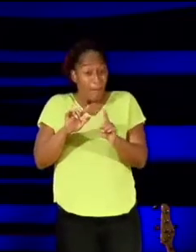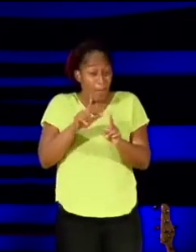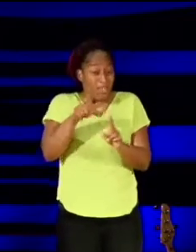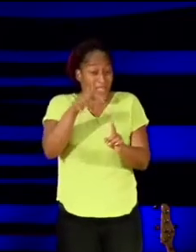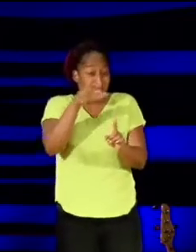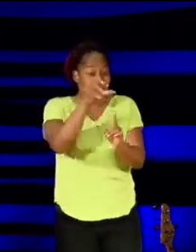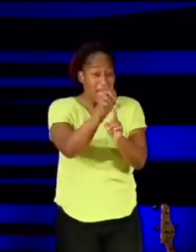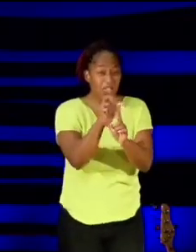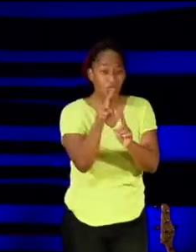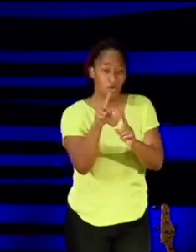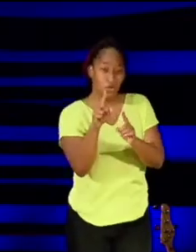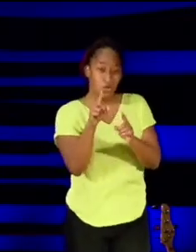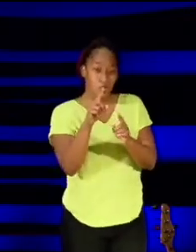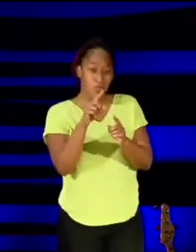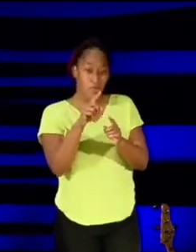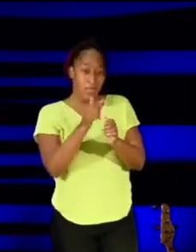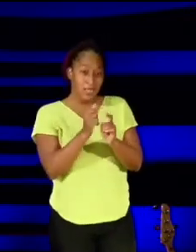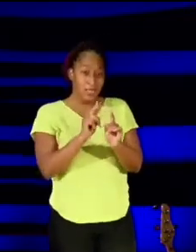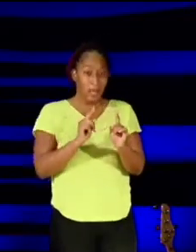slipping?